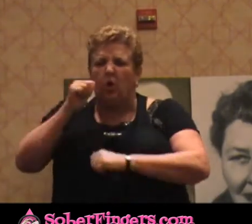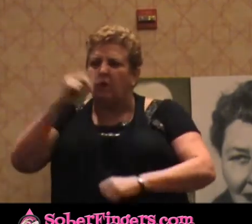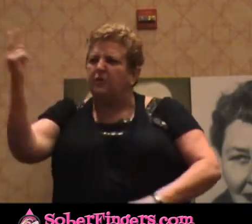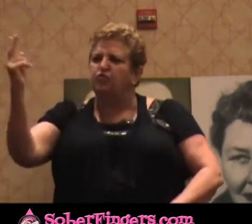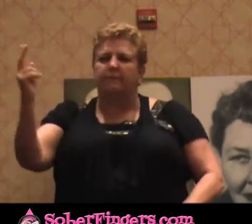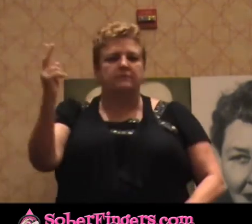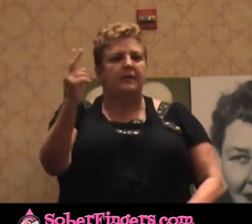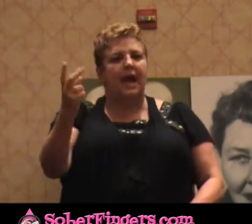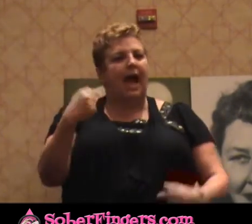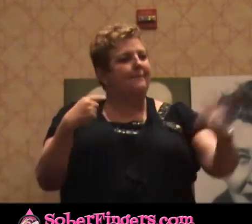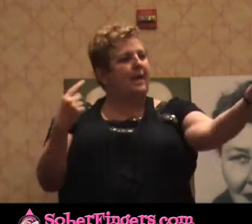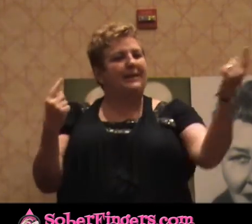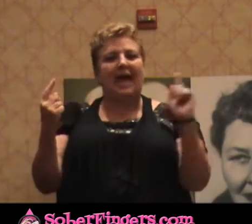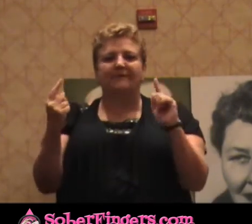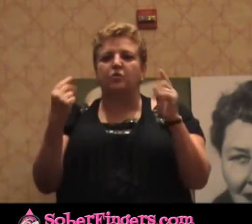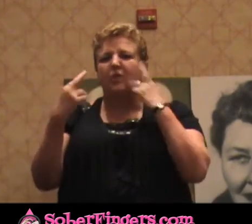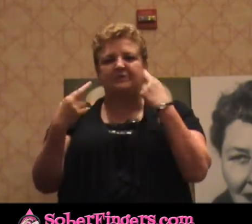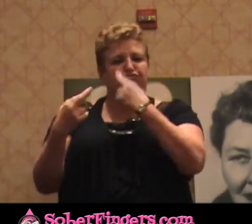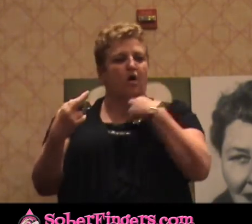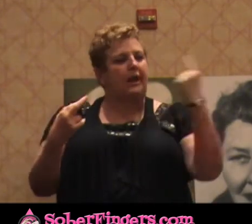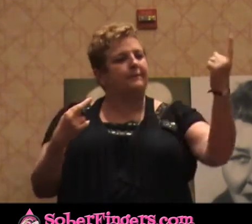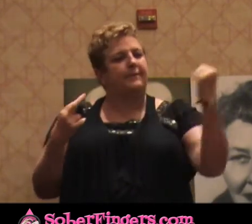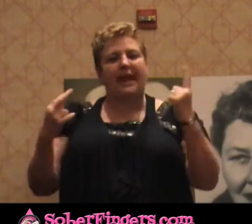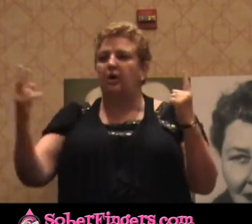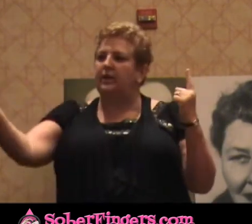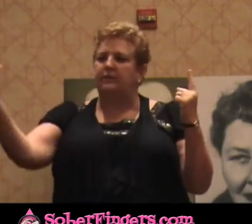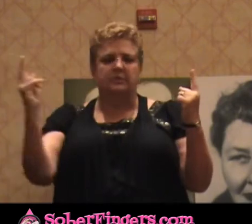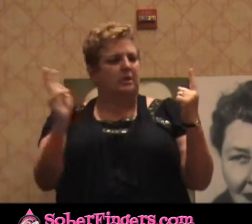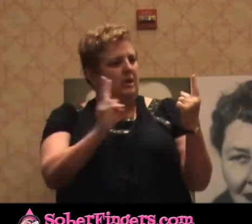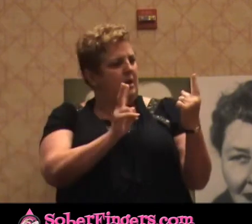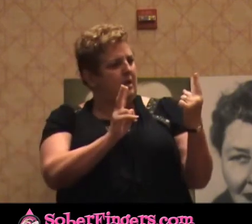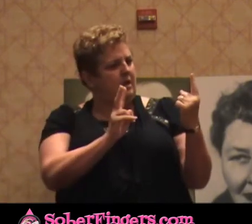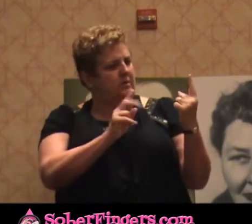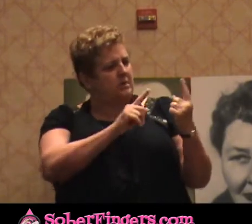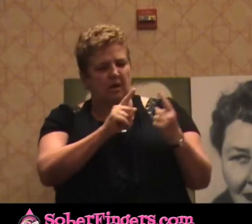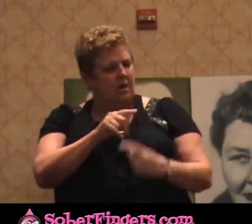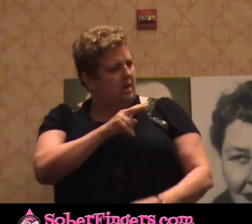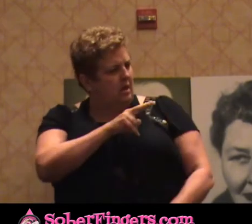of the restaurant. He's going in. He stops and he looks and he goes, you don't remember me, do you? And I was like, why?